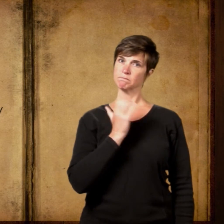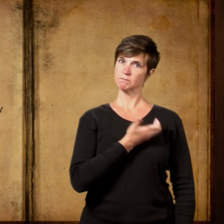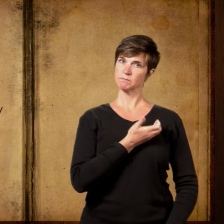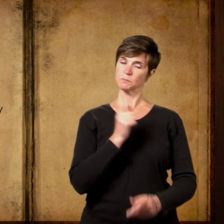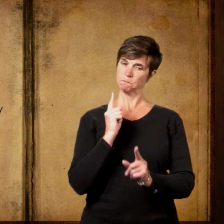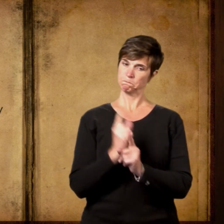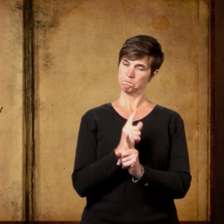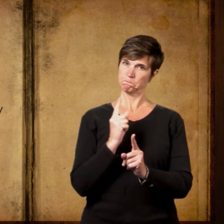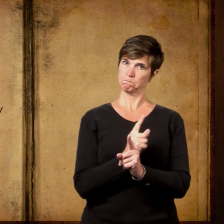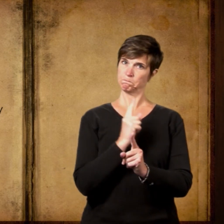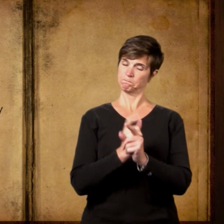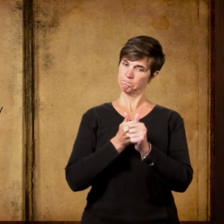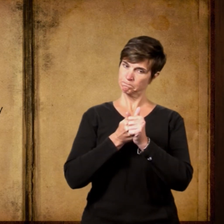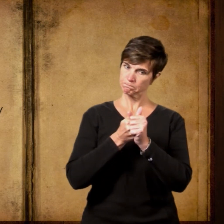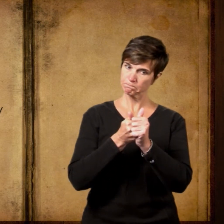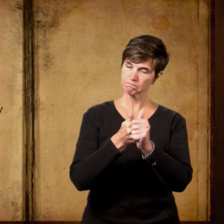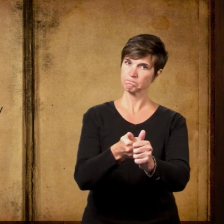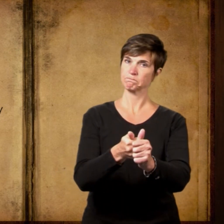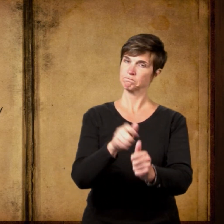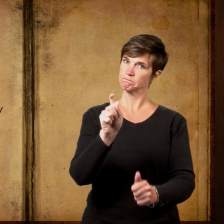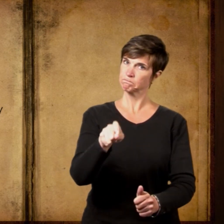The way a thing is regularly done